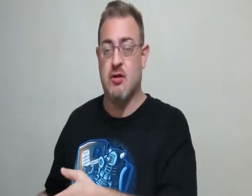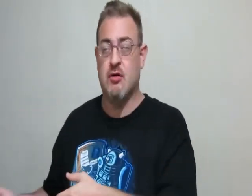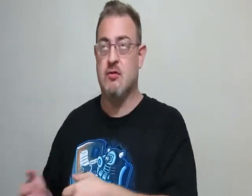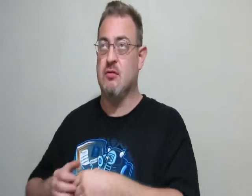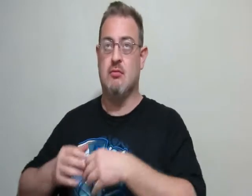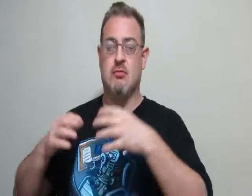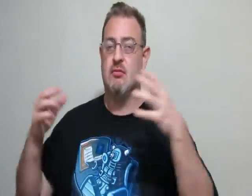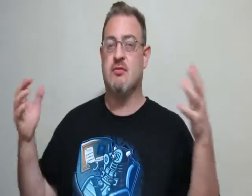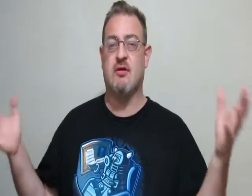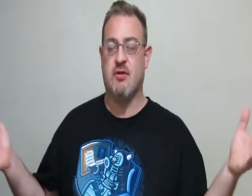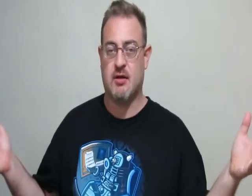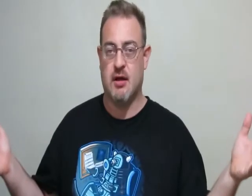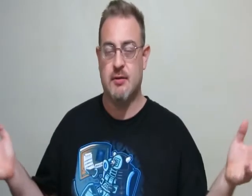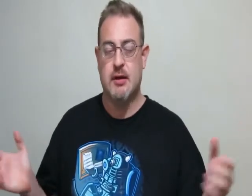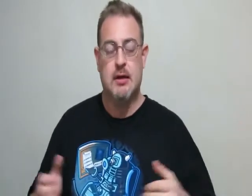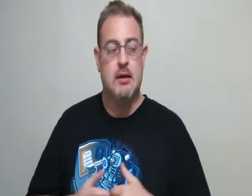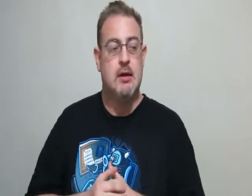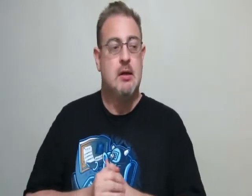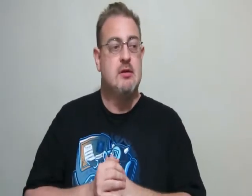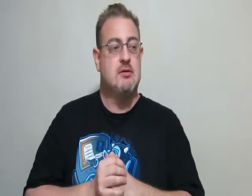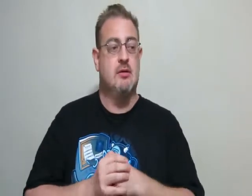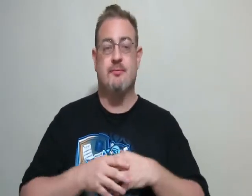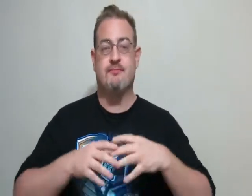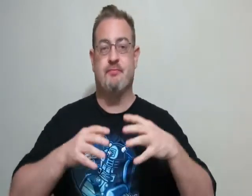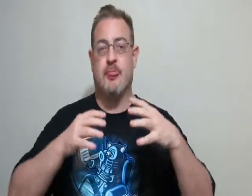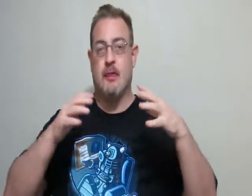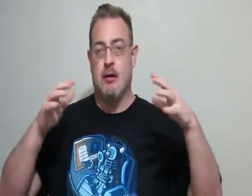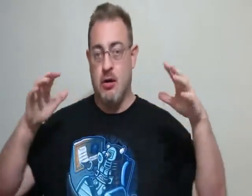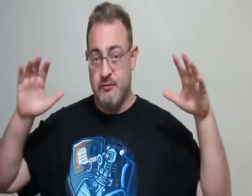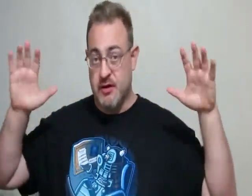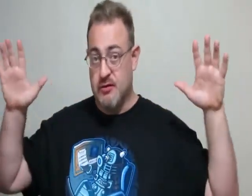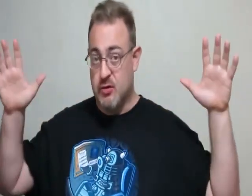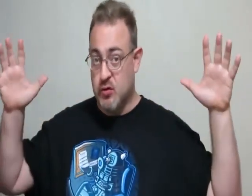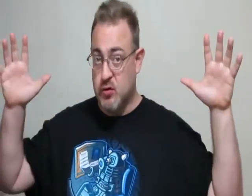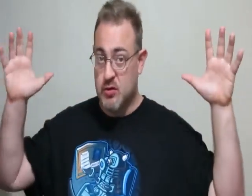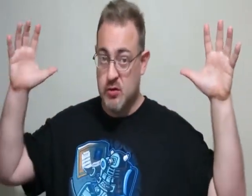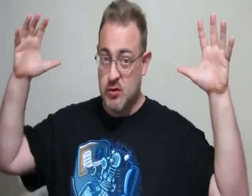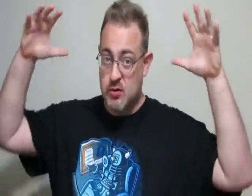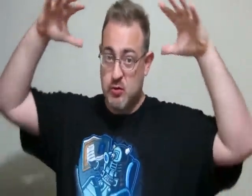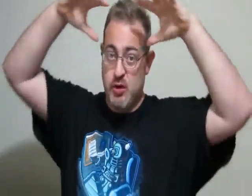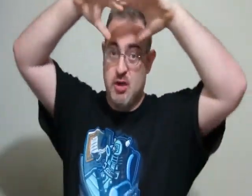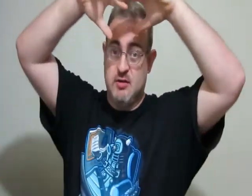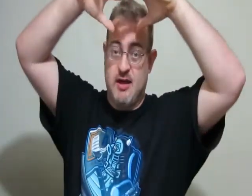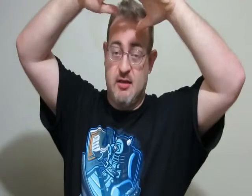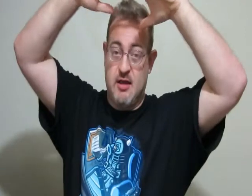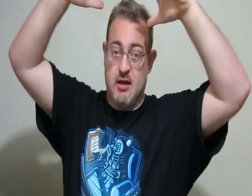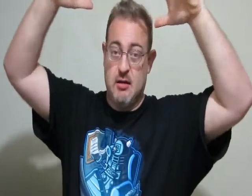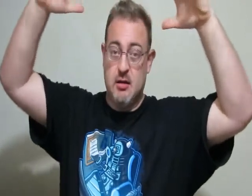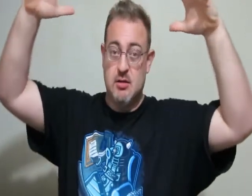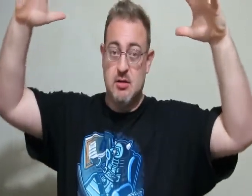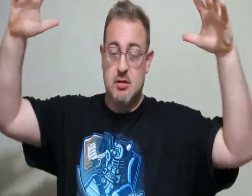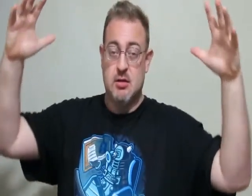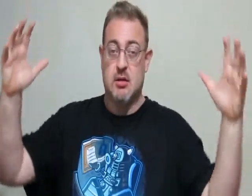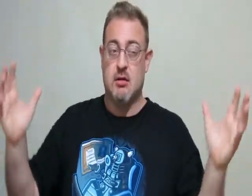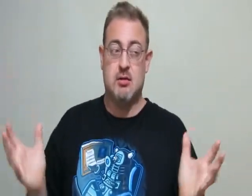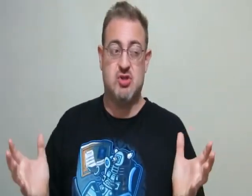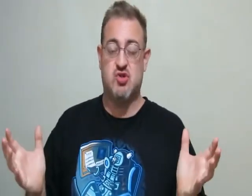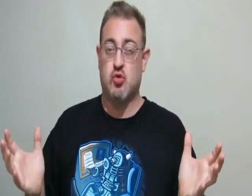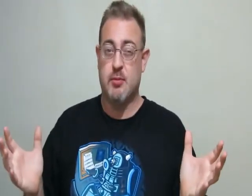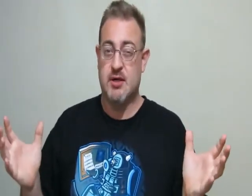videos and stuff like that. So, hopefully, we can take that storm